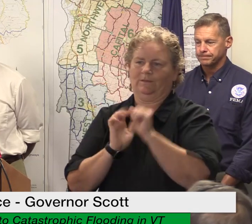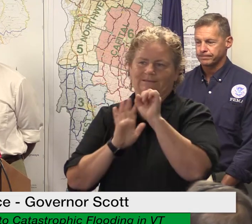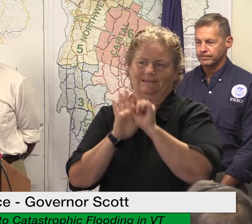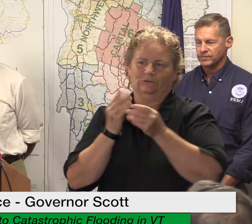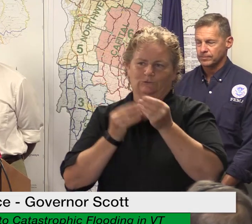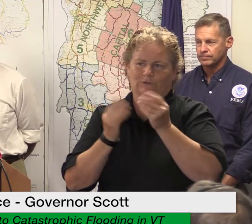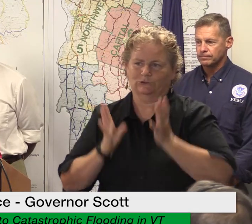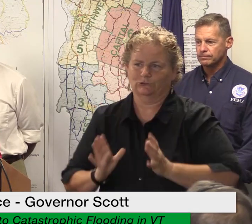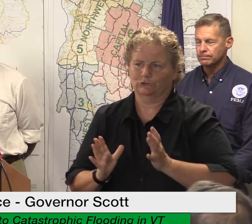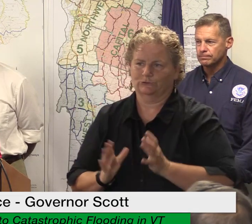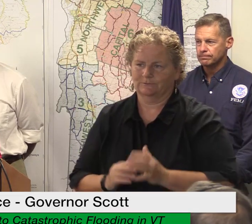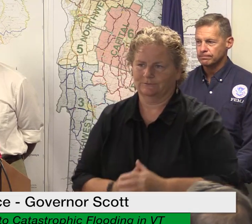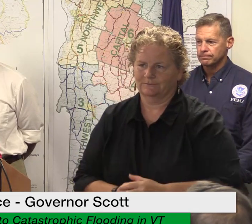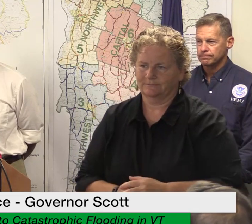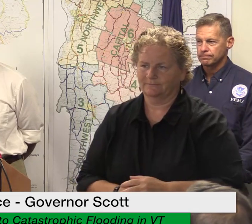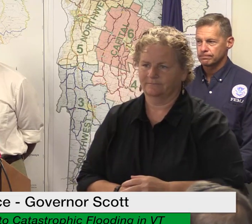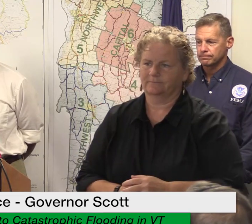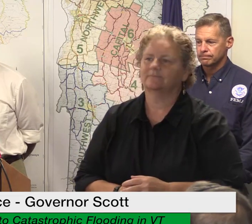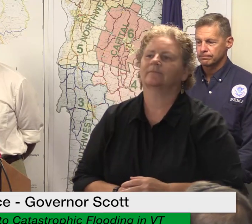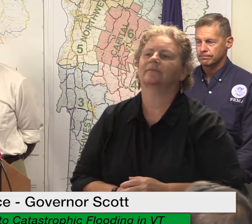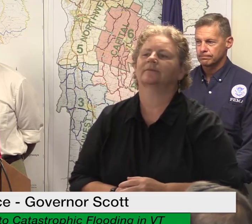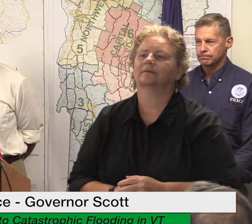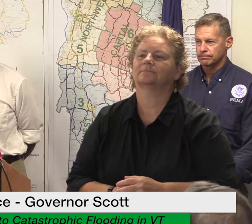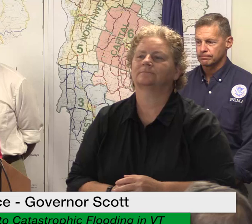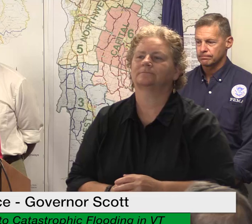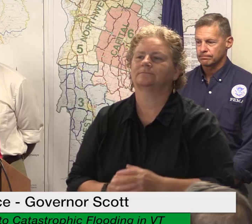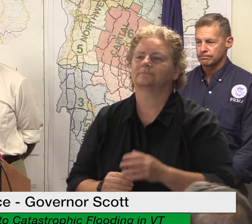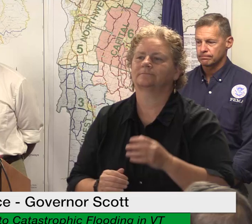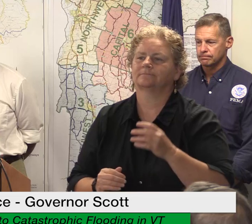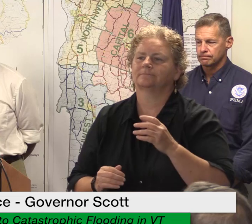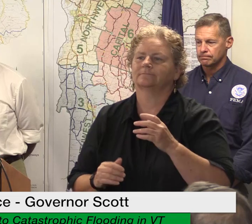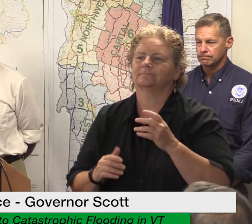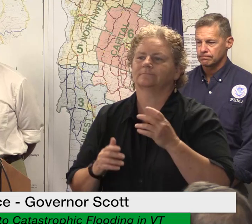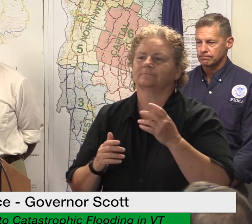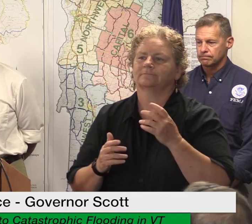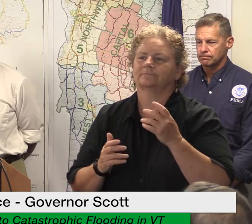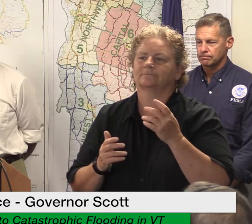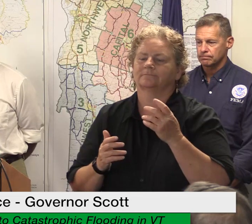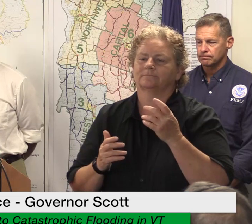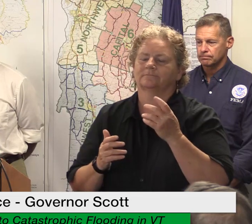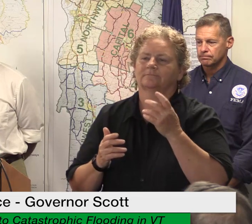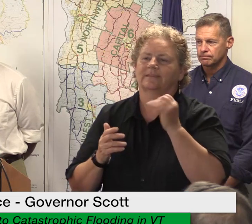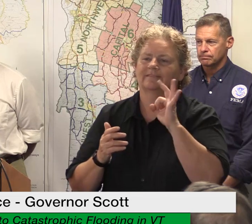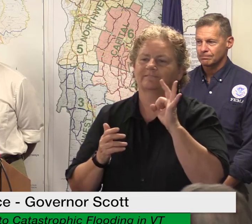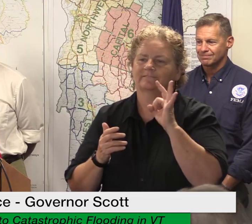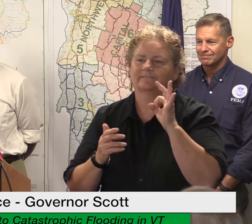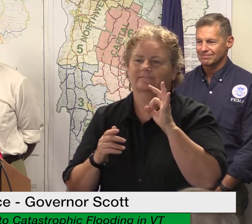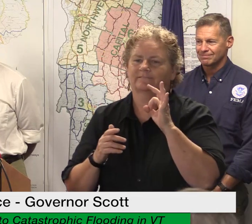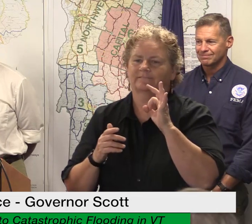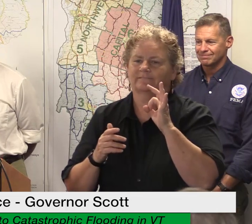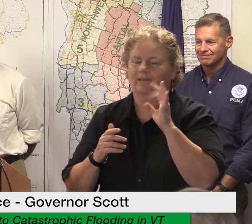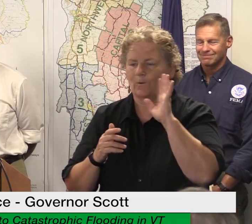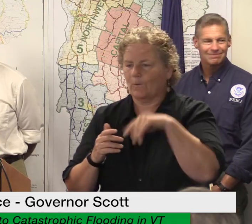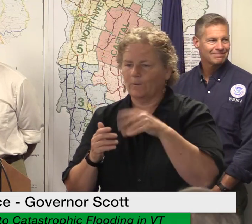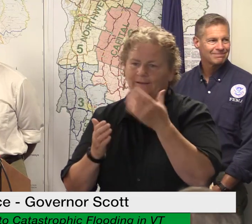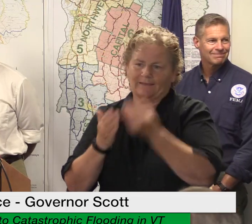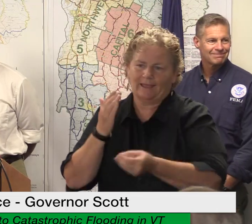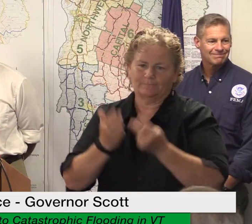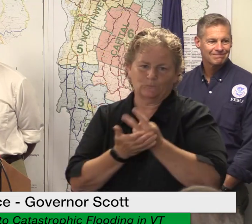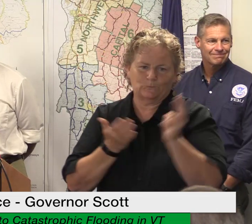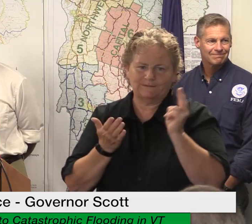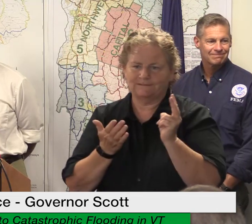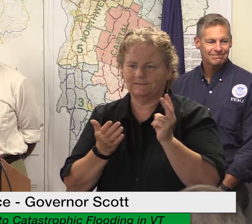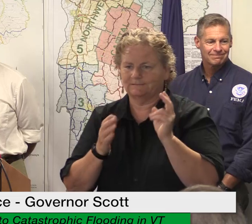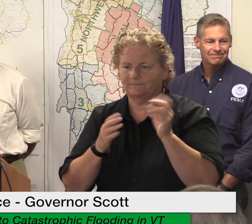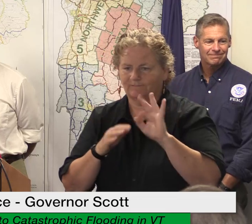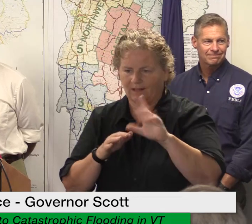present themselves again in the days and weeks ahead at this point i'll turn it over to treasurer peachek to talk about